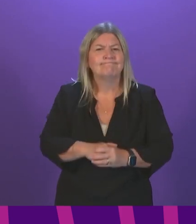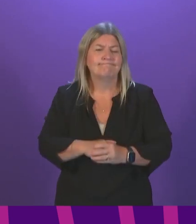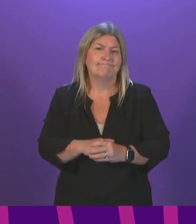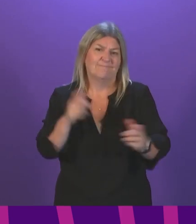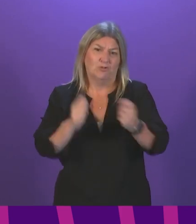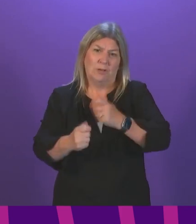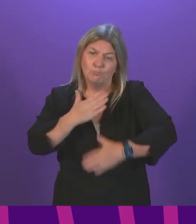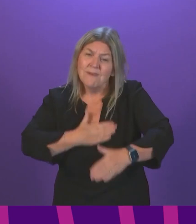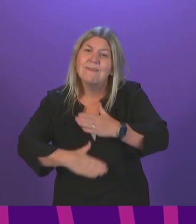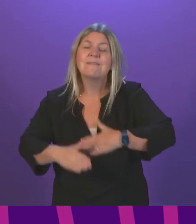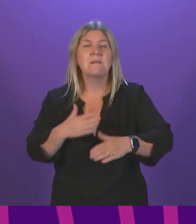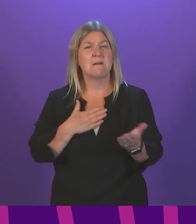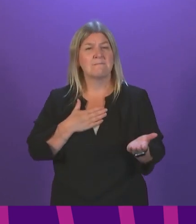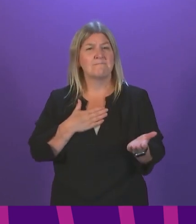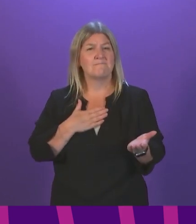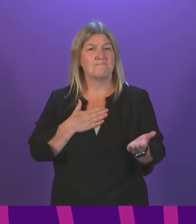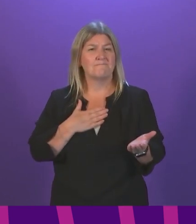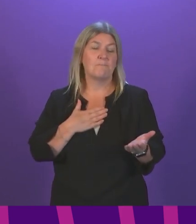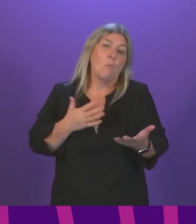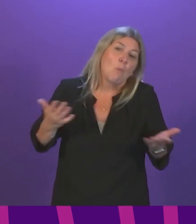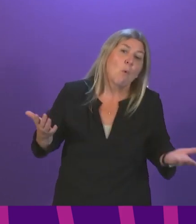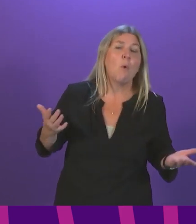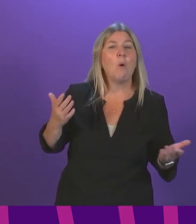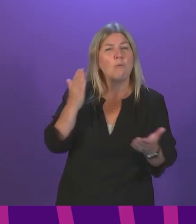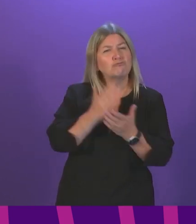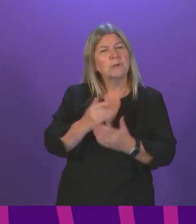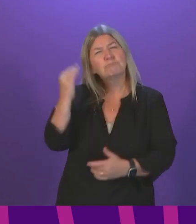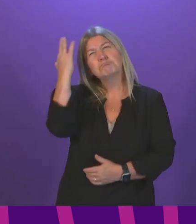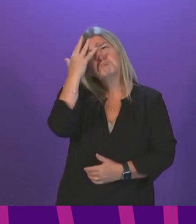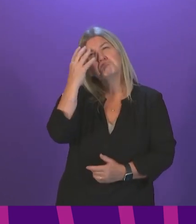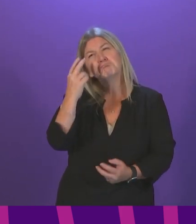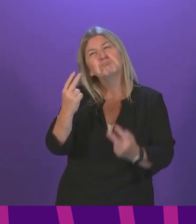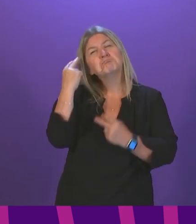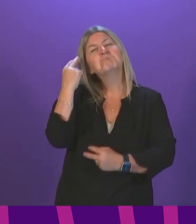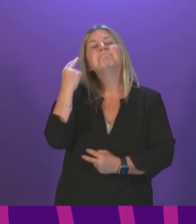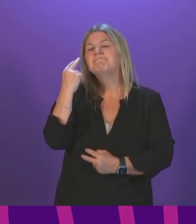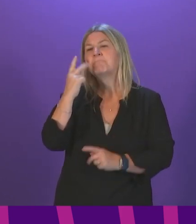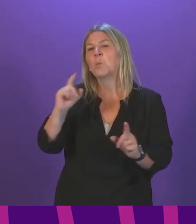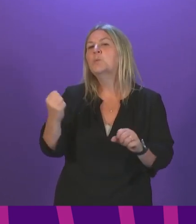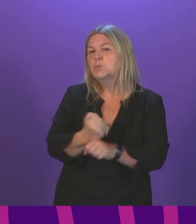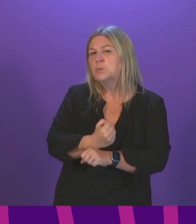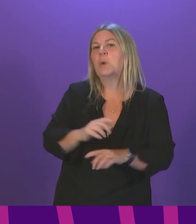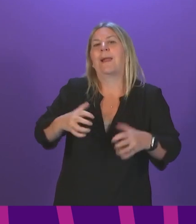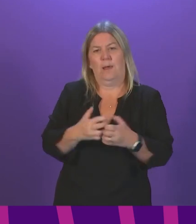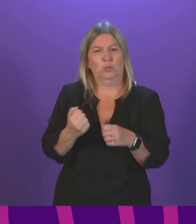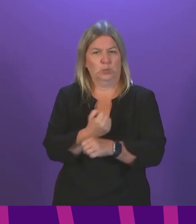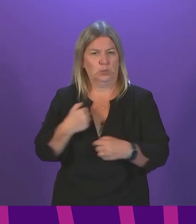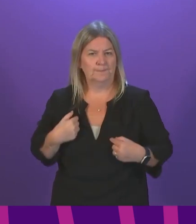behaviour or, as I mentioned at the beginning, reflecting on what we do and how we do it.